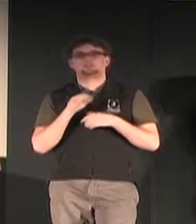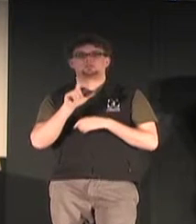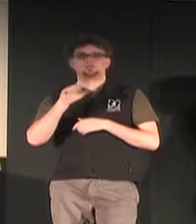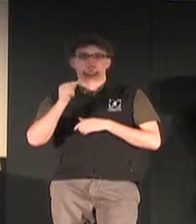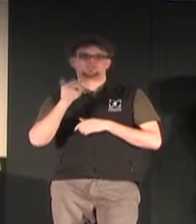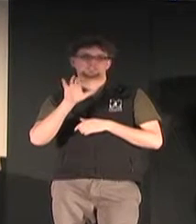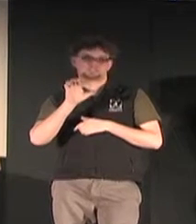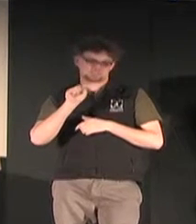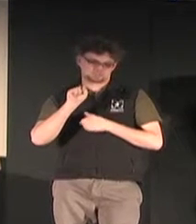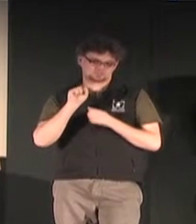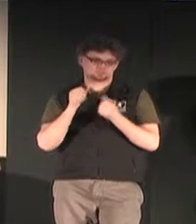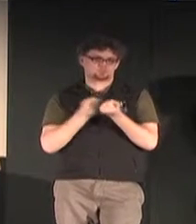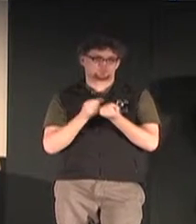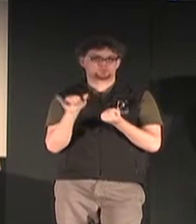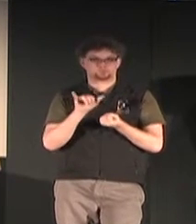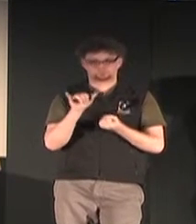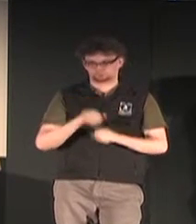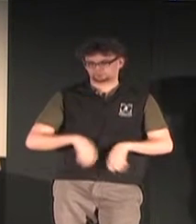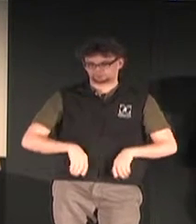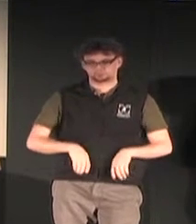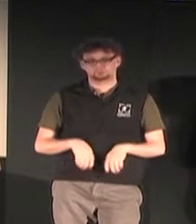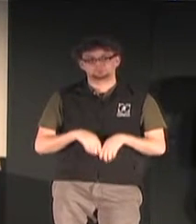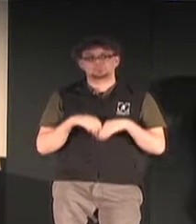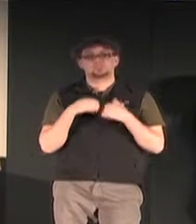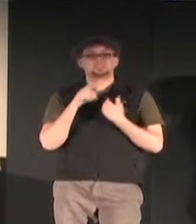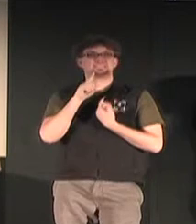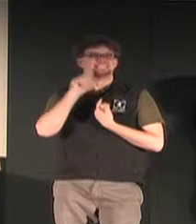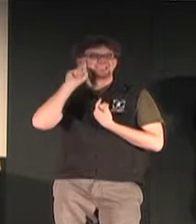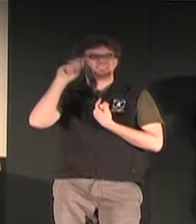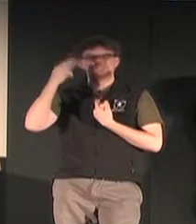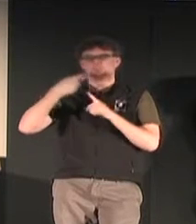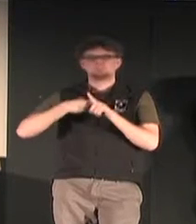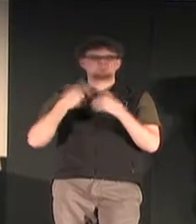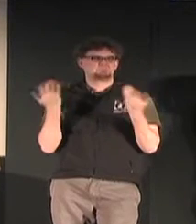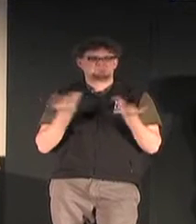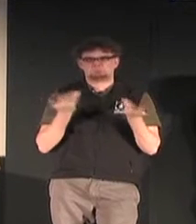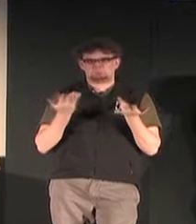We are funders of this, and just give all different kinds of supports.